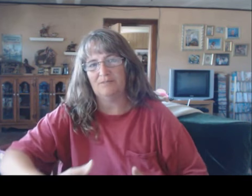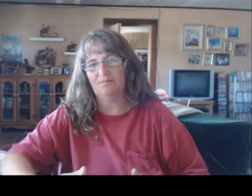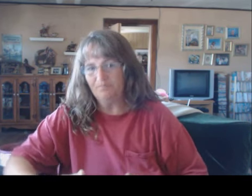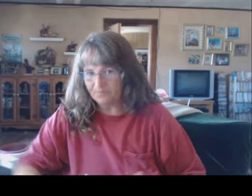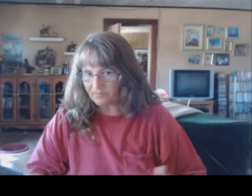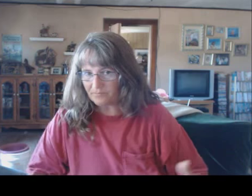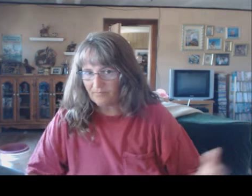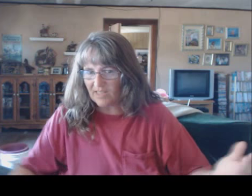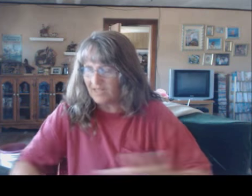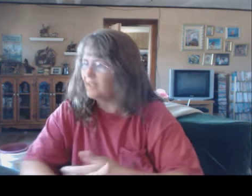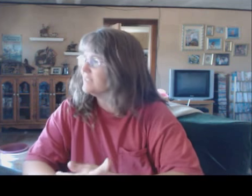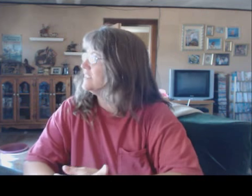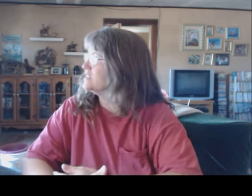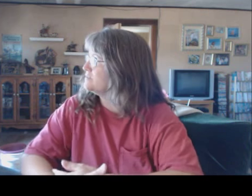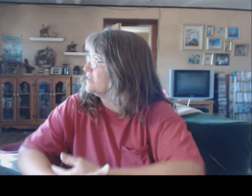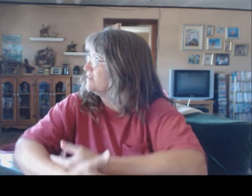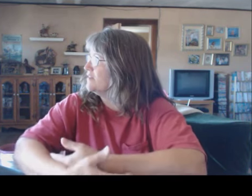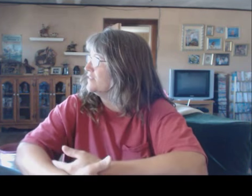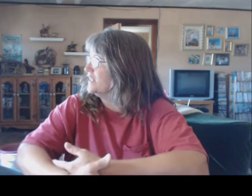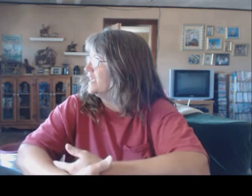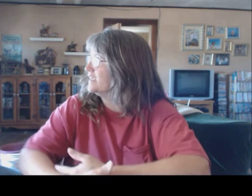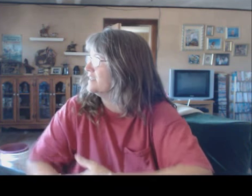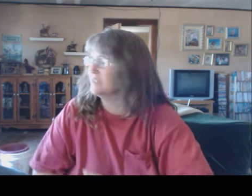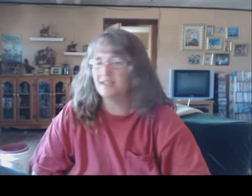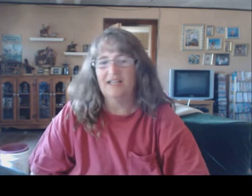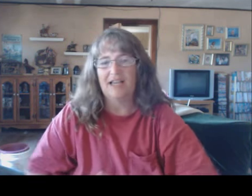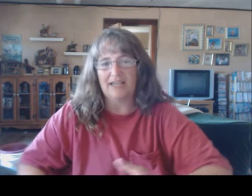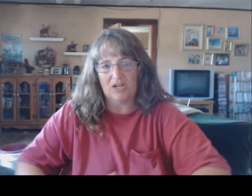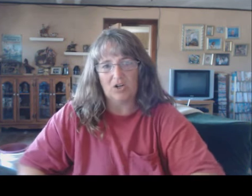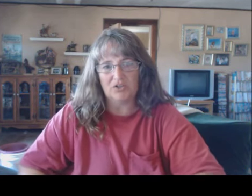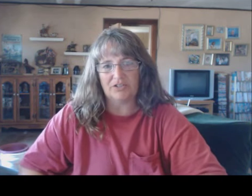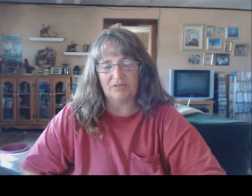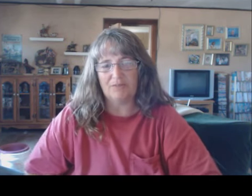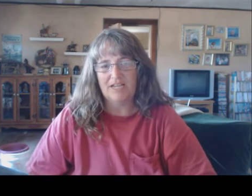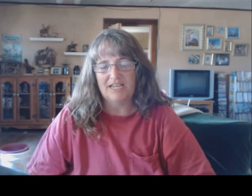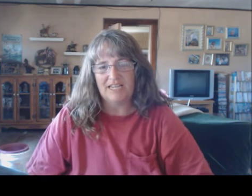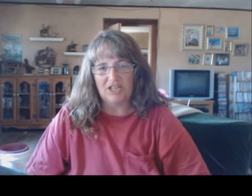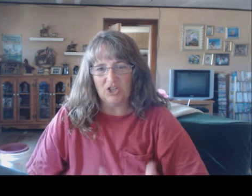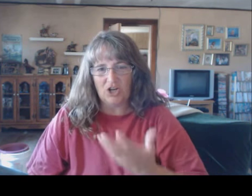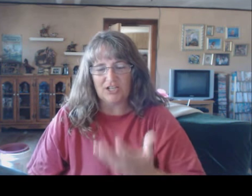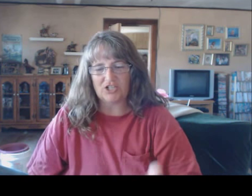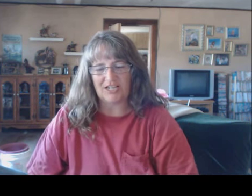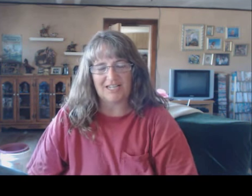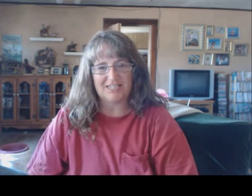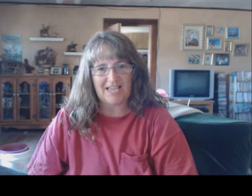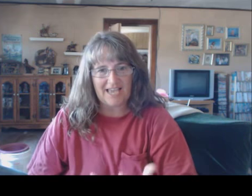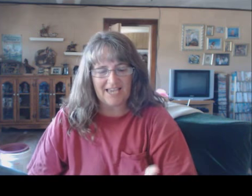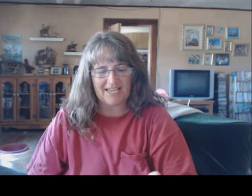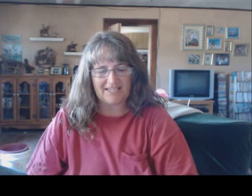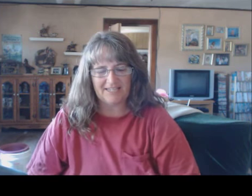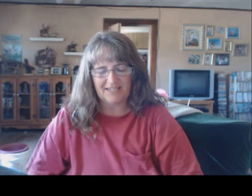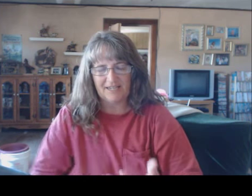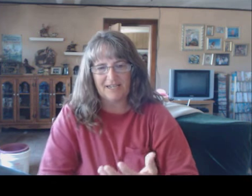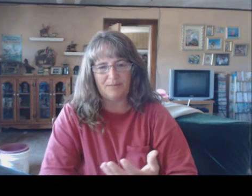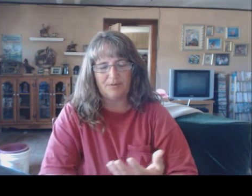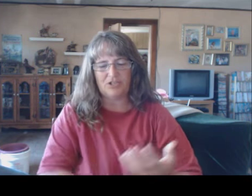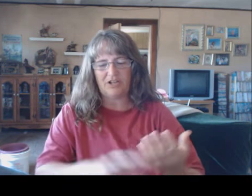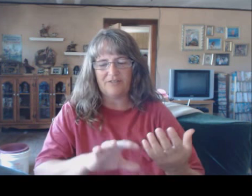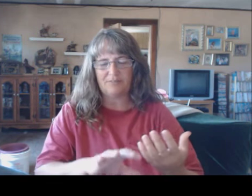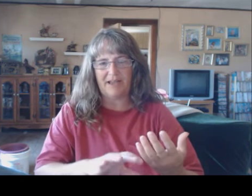him, and I like to catch him kind of around the neck and get a hold of him. He launched in his head. He pushed off his